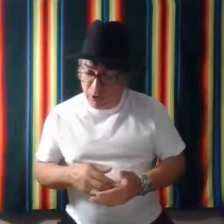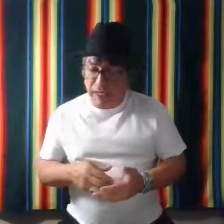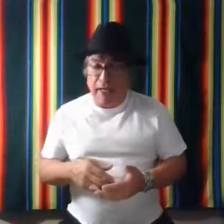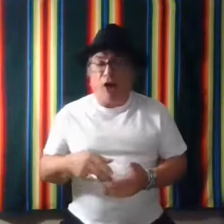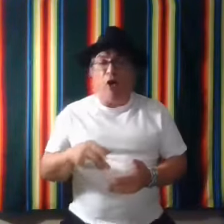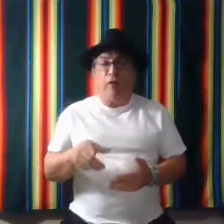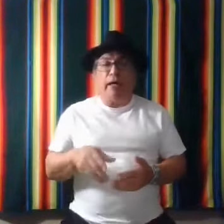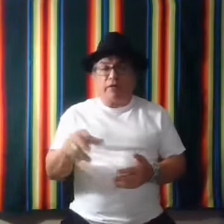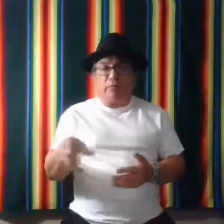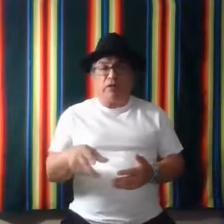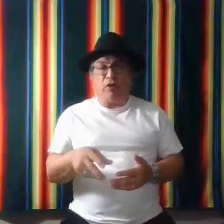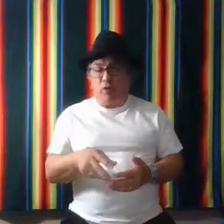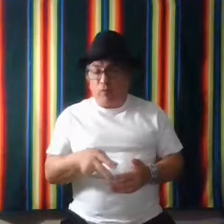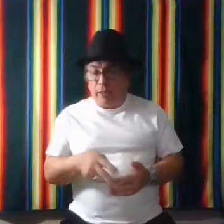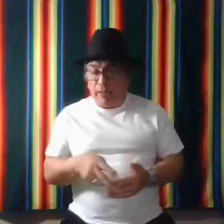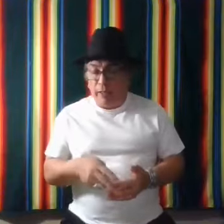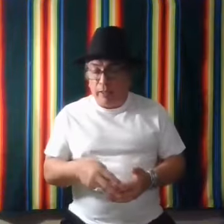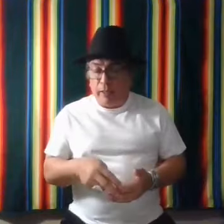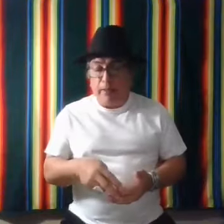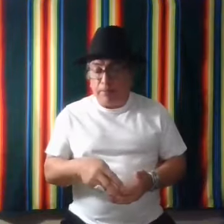to say, all right, something's all right, um,